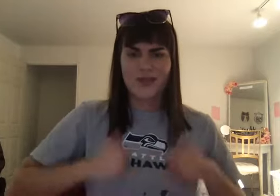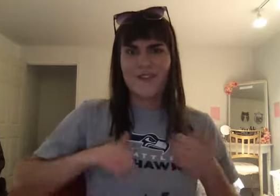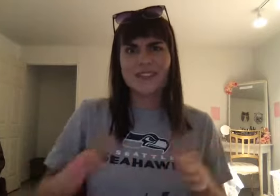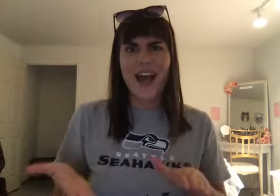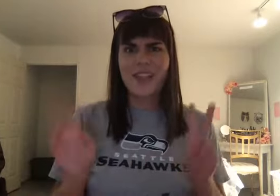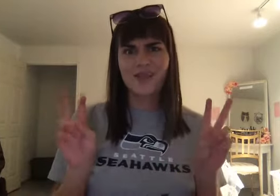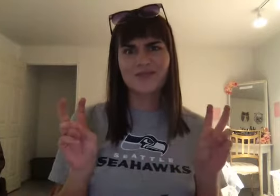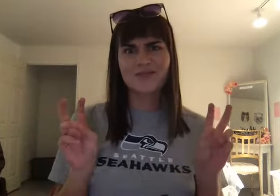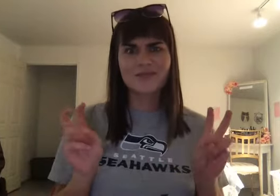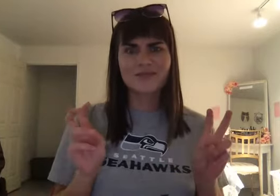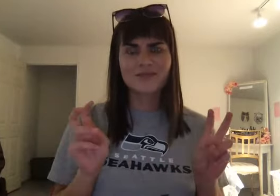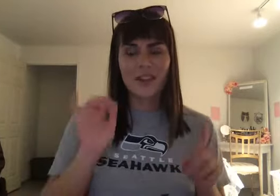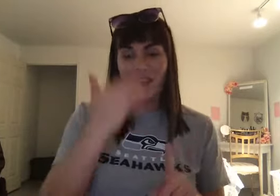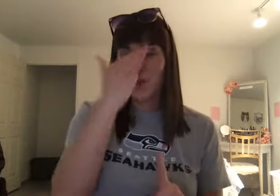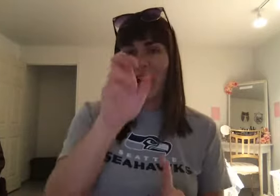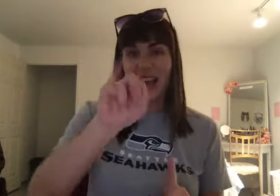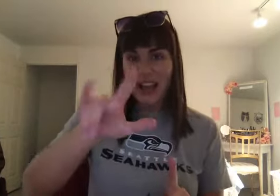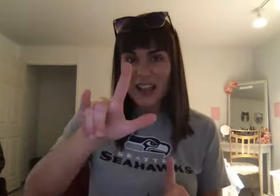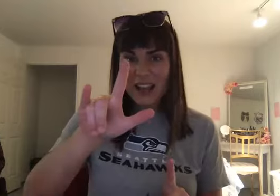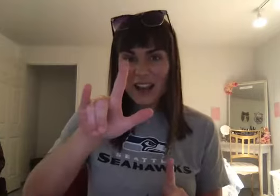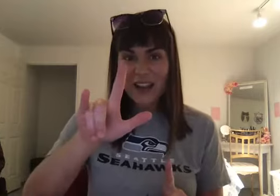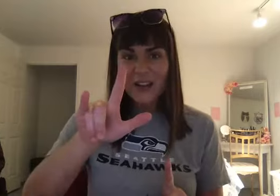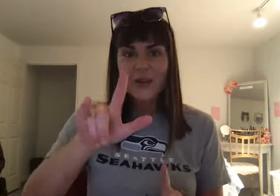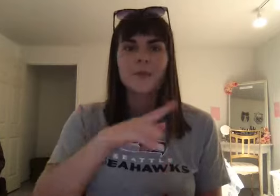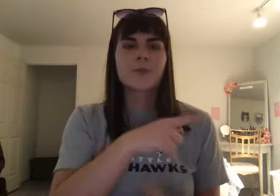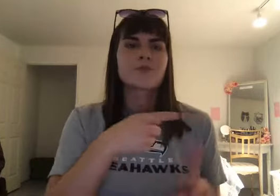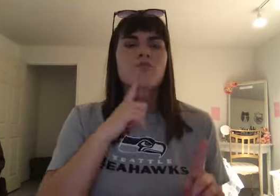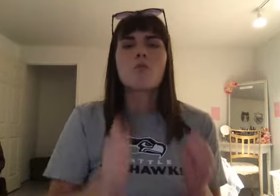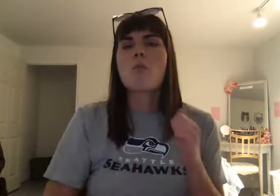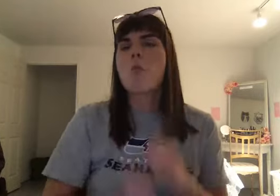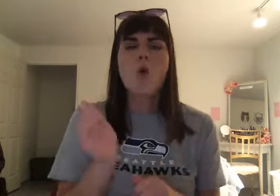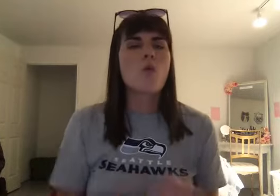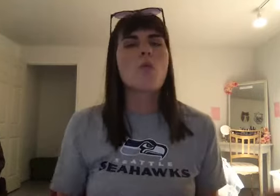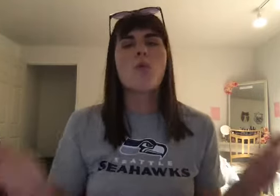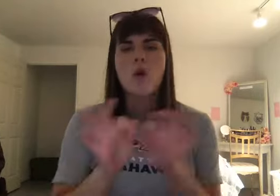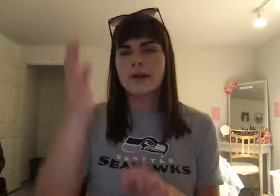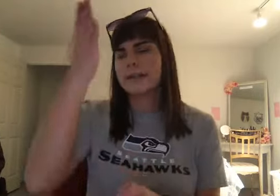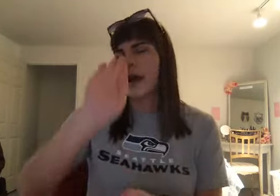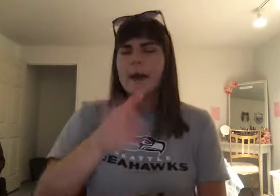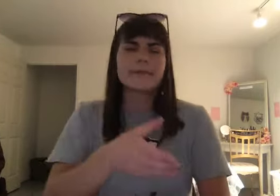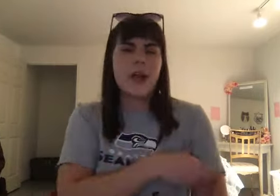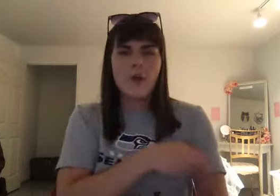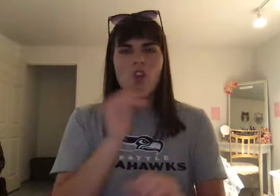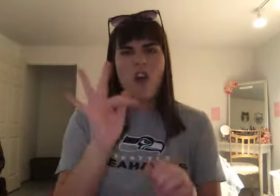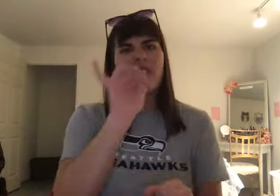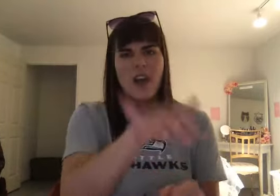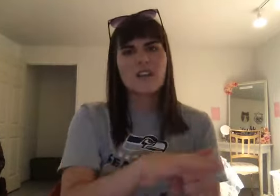And that's why. Enlil. Is the most important. Powerful god. For Mesopotamia. Now. Let's talk